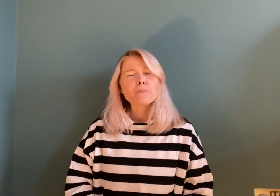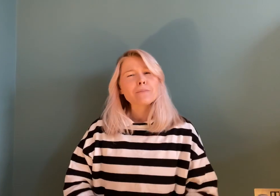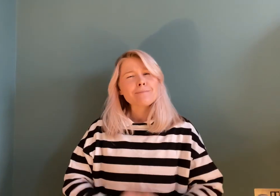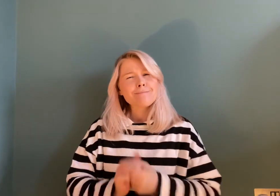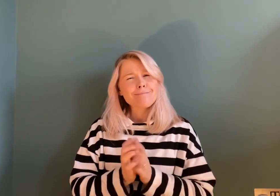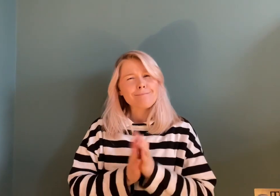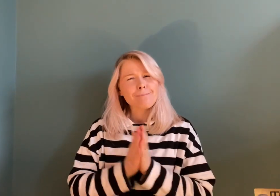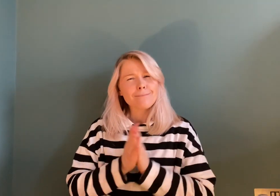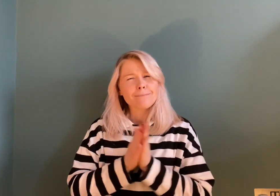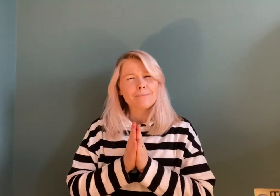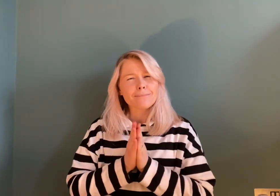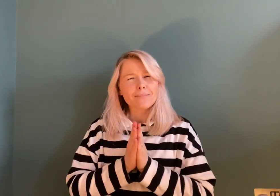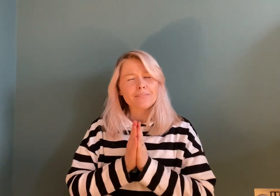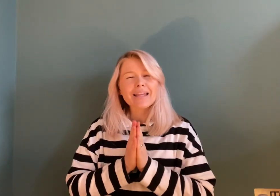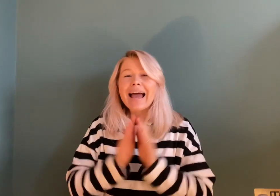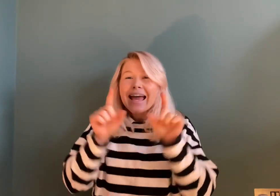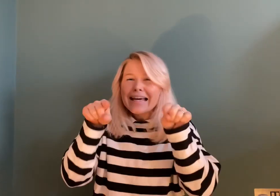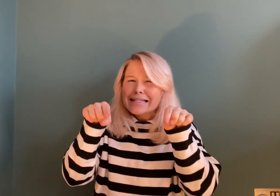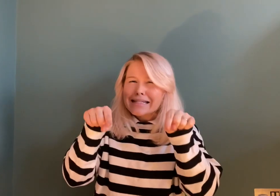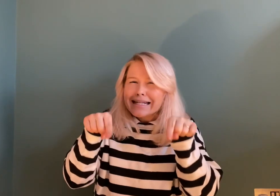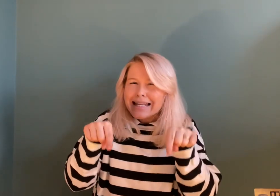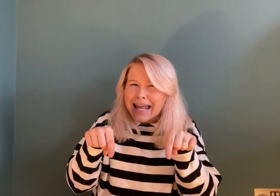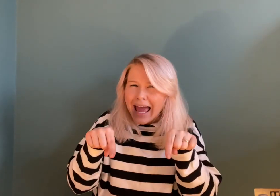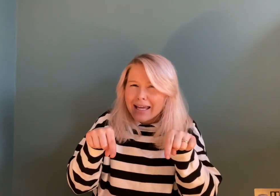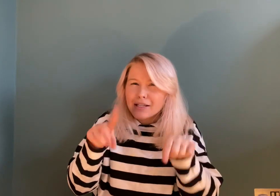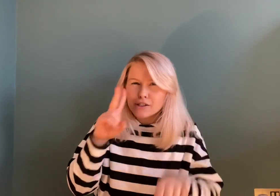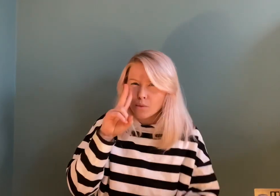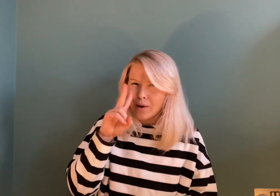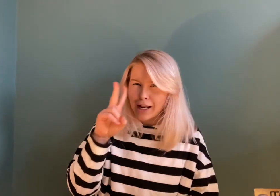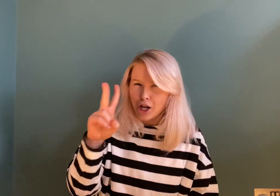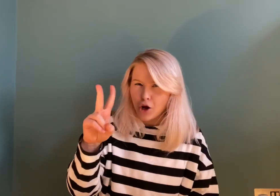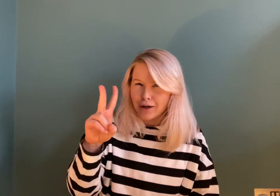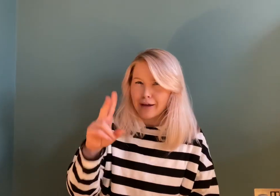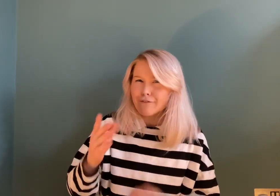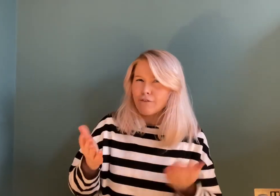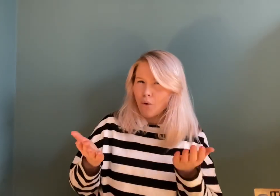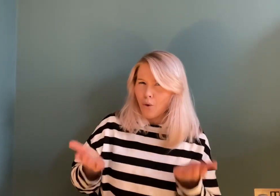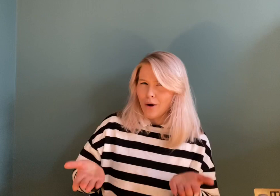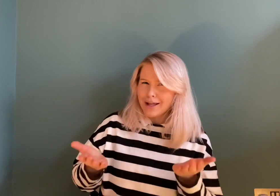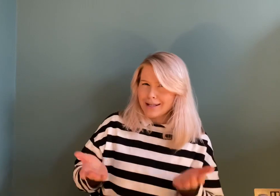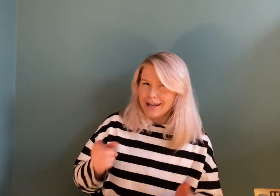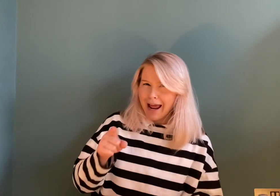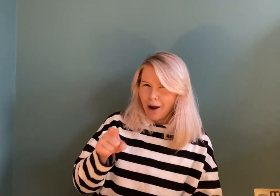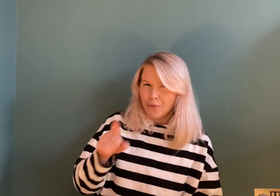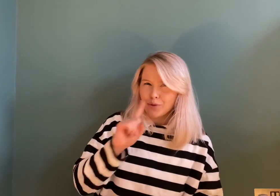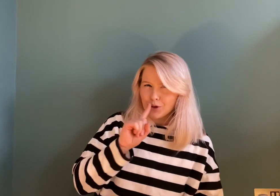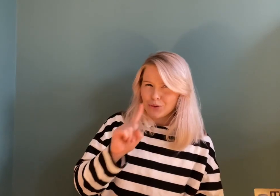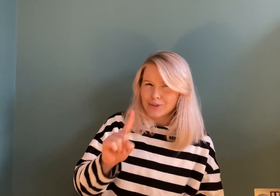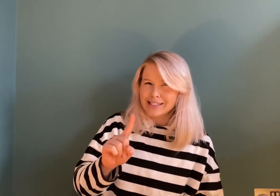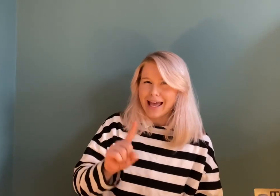Hmm, it's legs we're looking for now, you say.